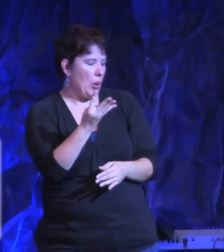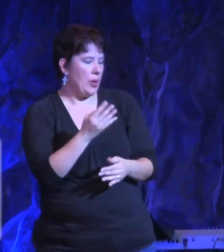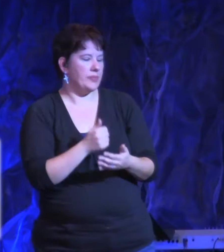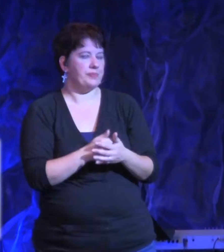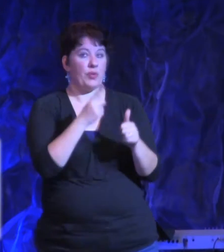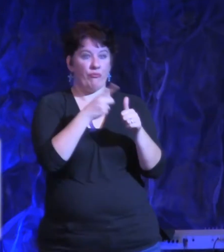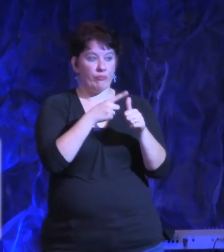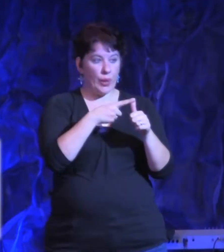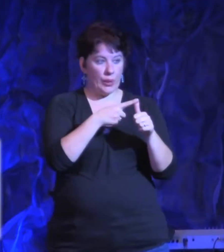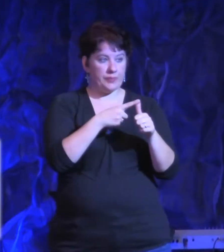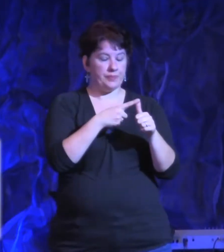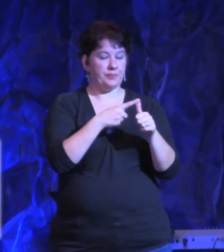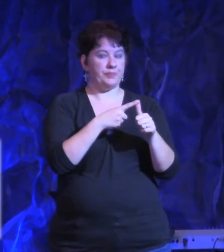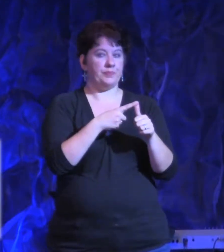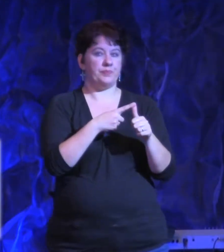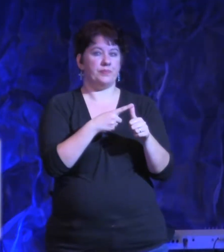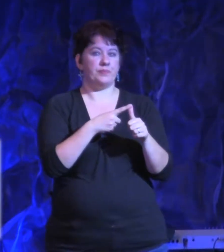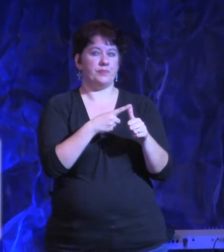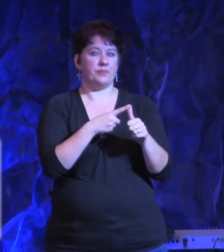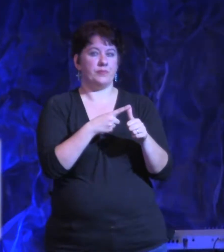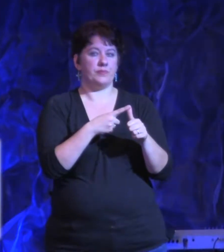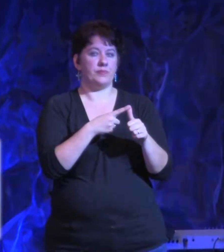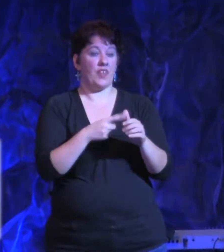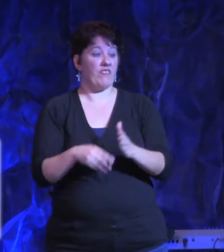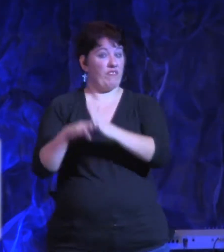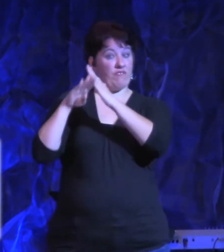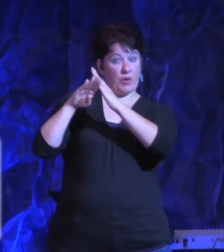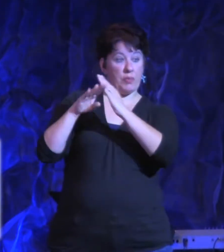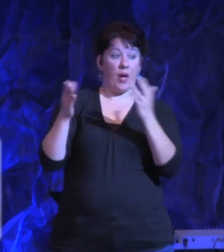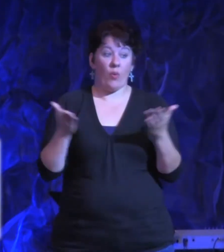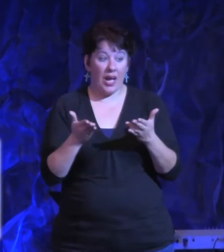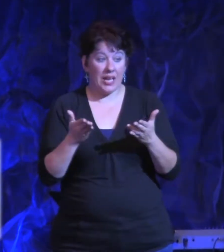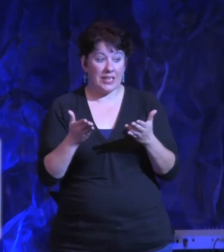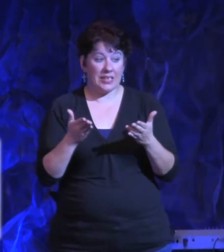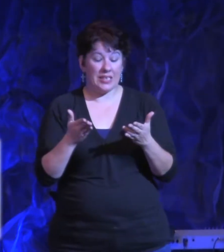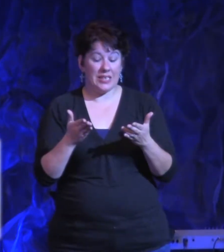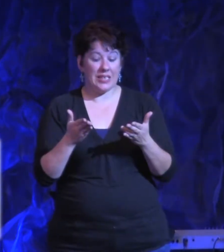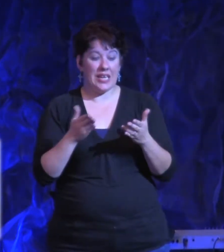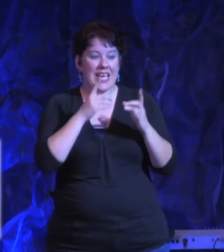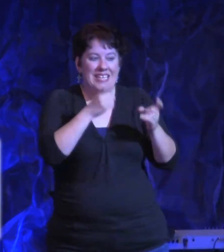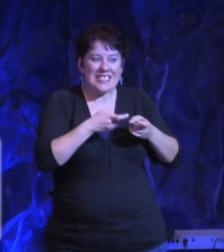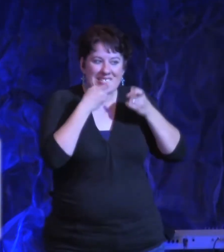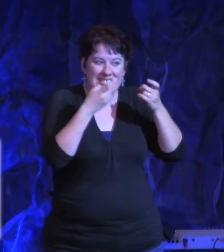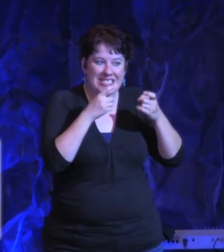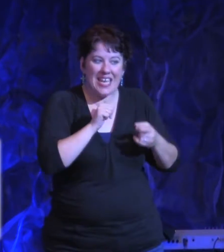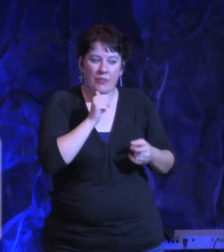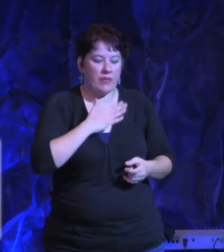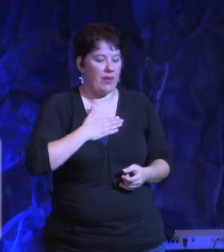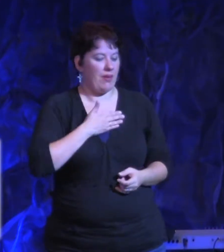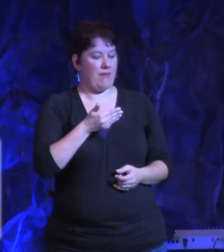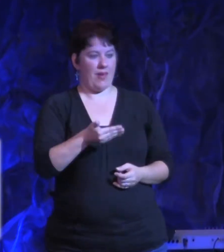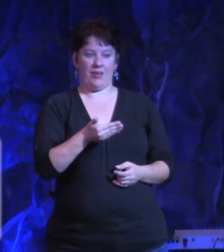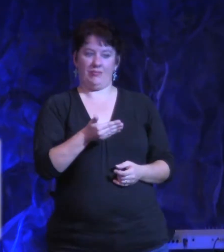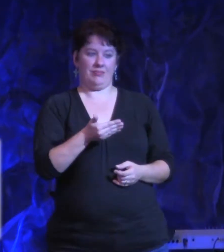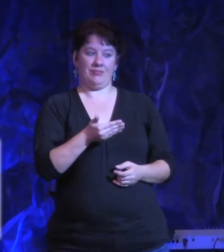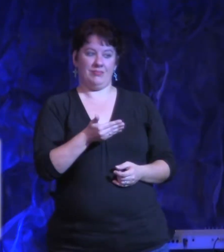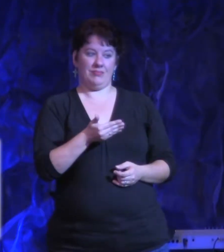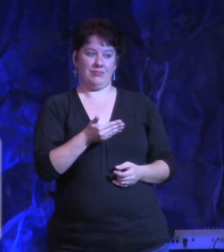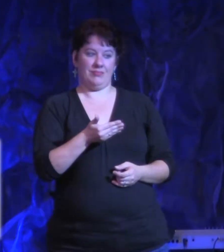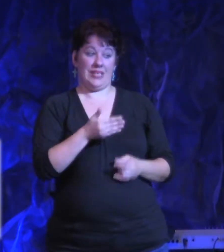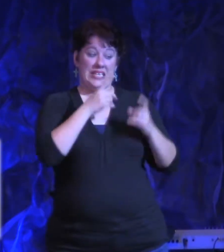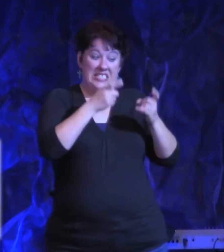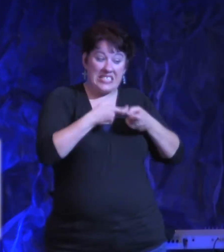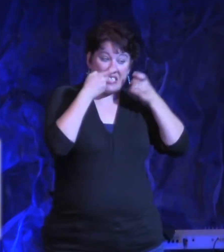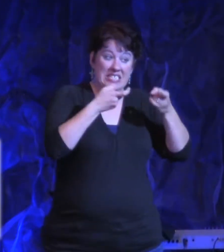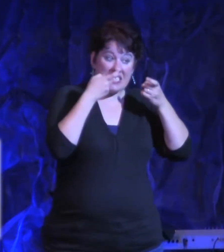And the first one is this. The first barrier is the barrier of unconfessed sin. Now, whether we realize it or not, sin blocks